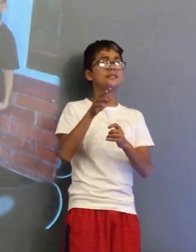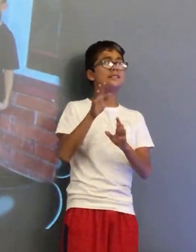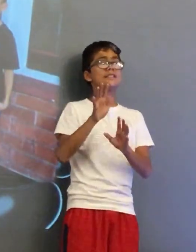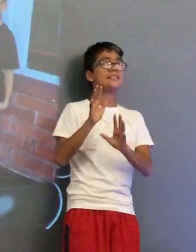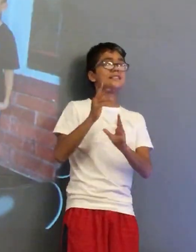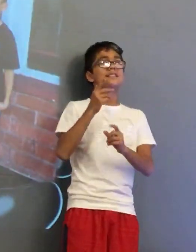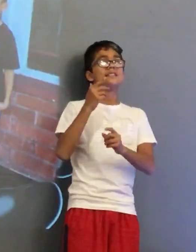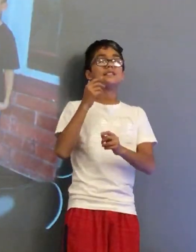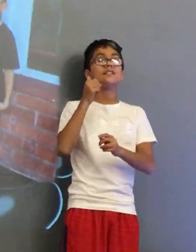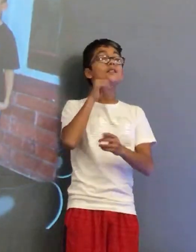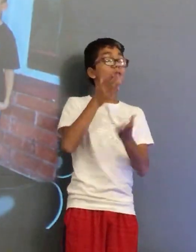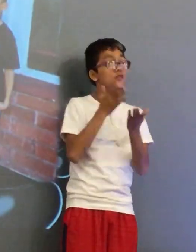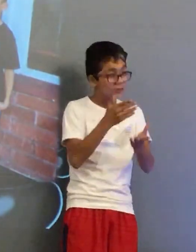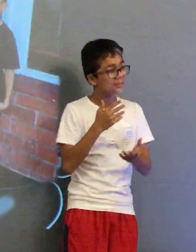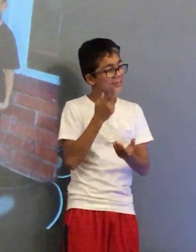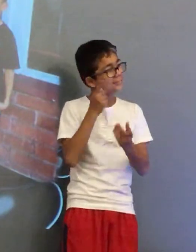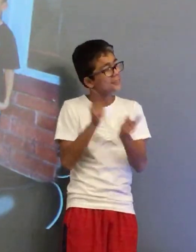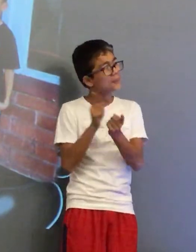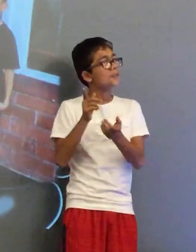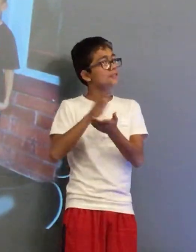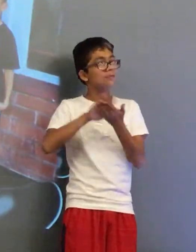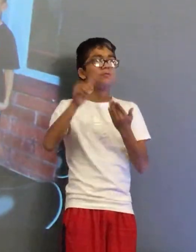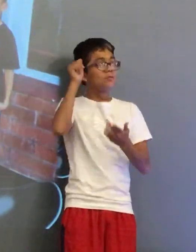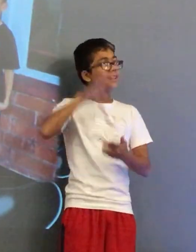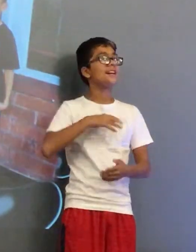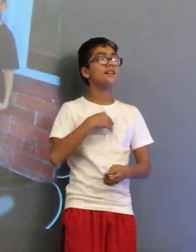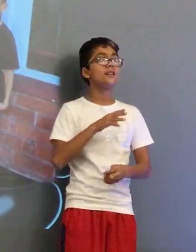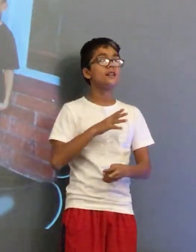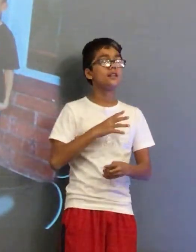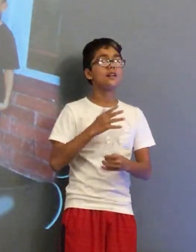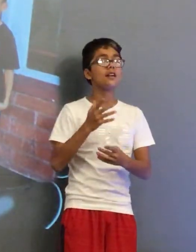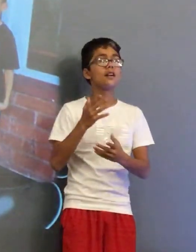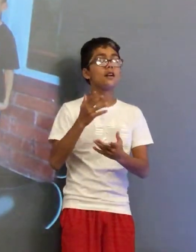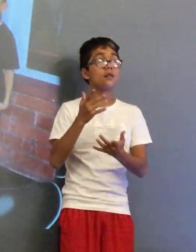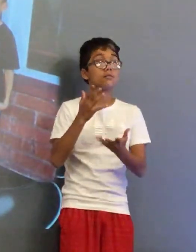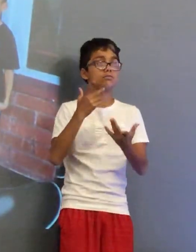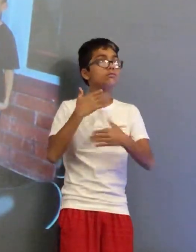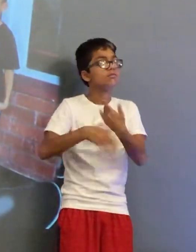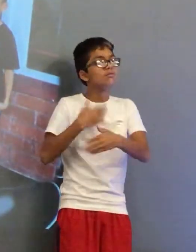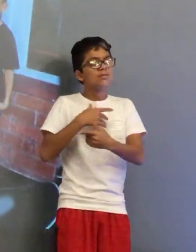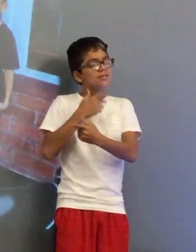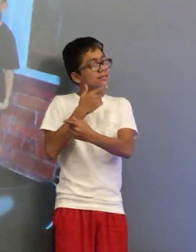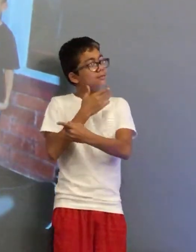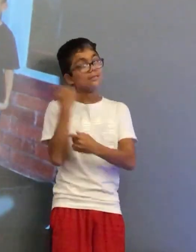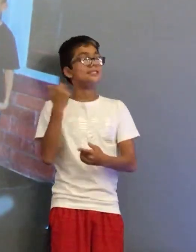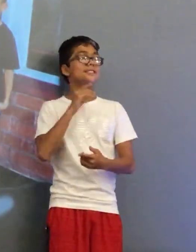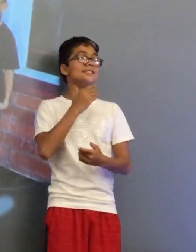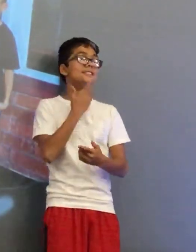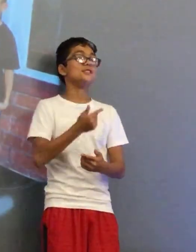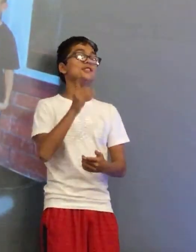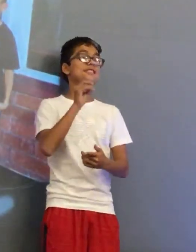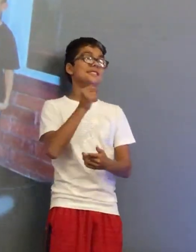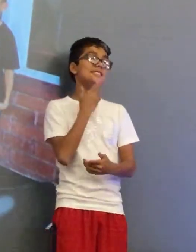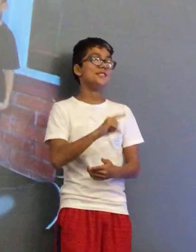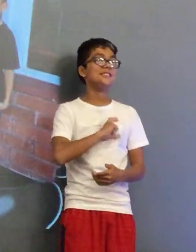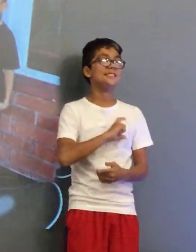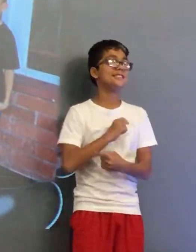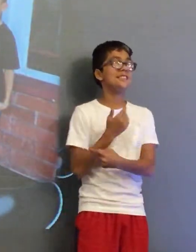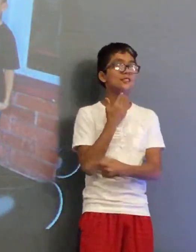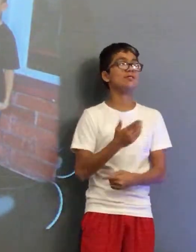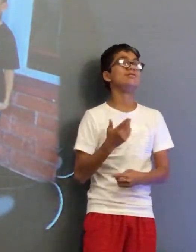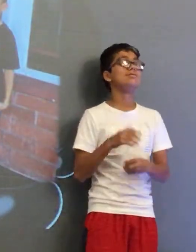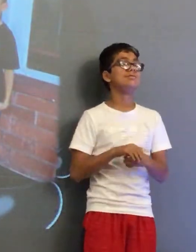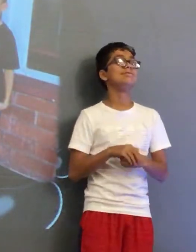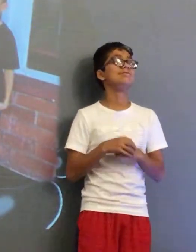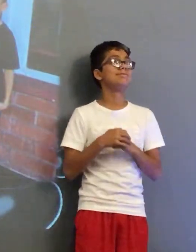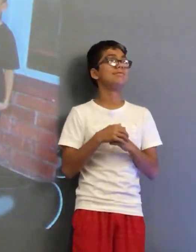I remember seeing it was like, uh, and a girl said, go up to him. He's a nice guy. I'm like, really? And then ever since that moment, oh my, he's the